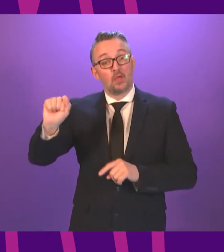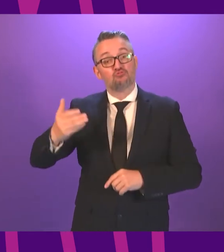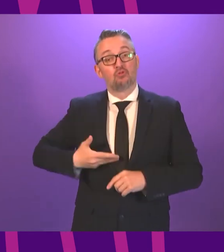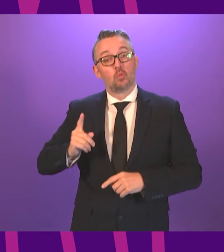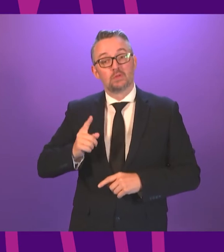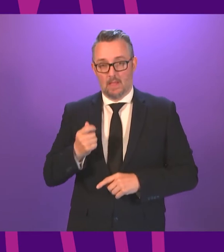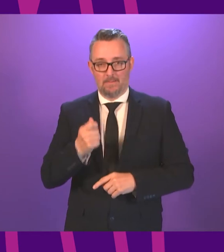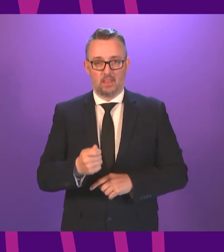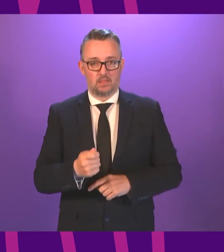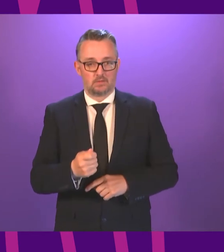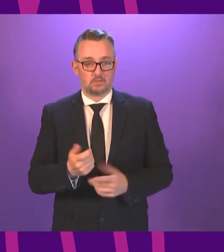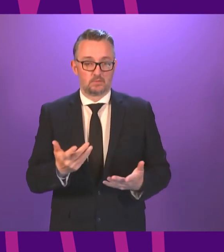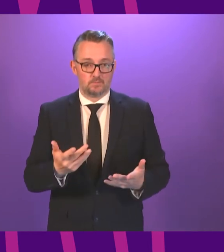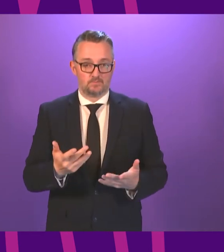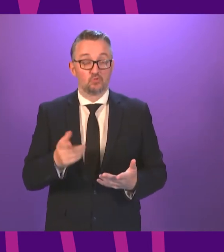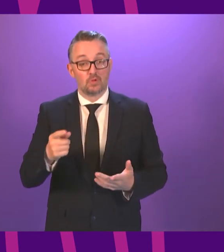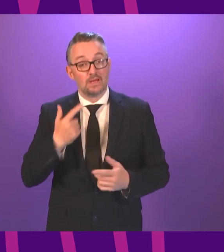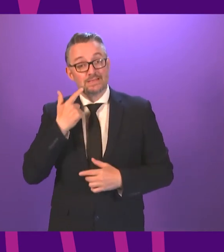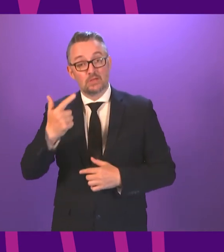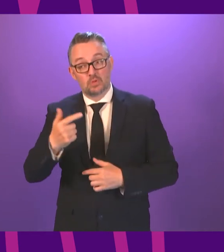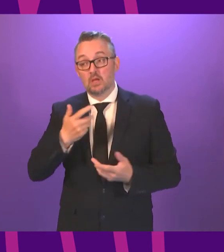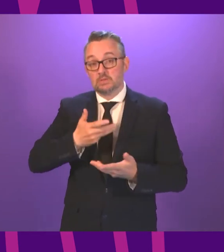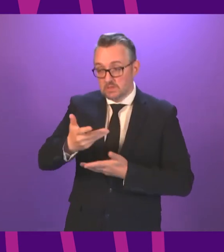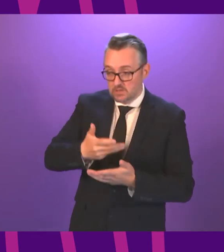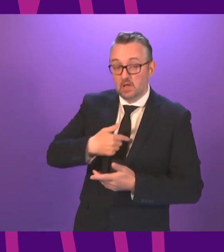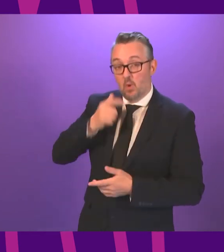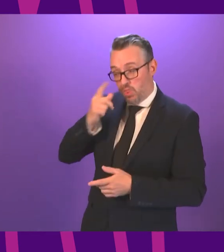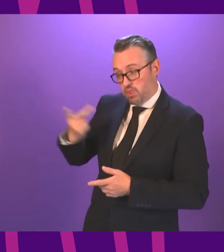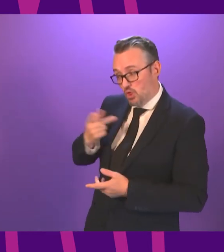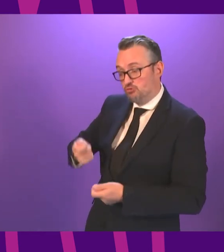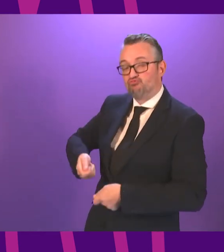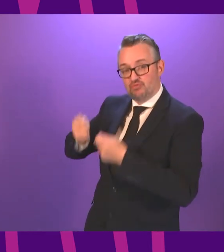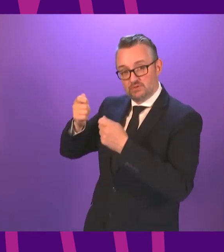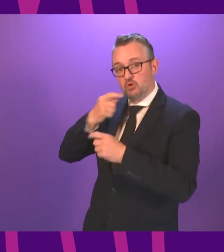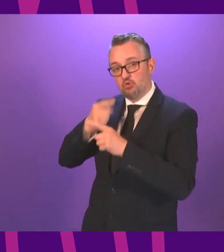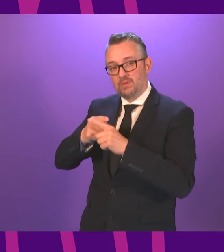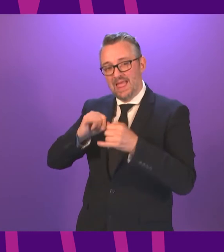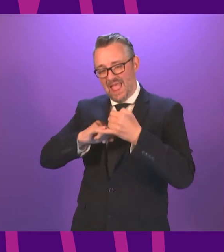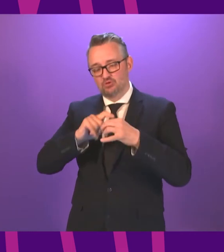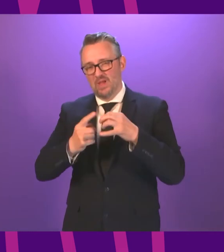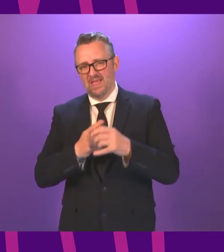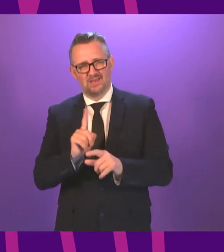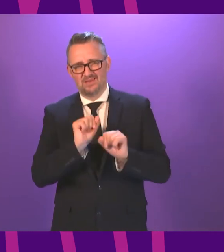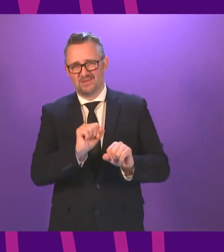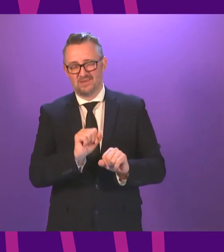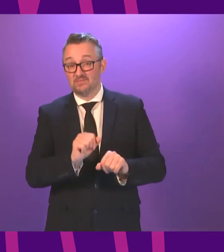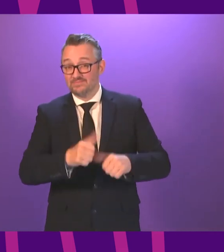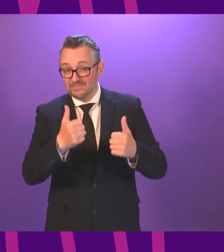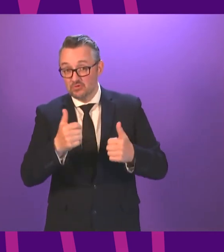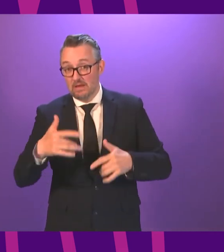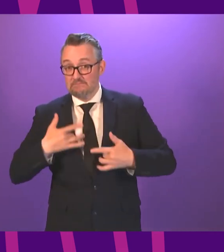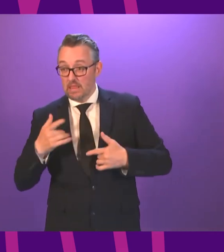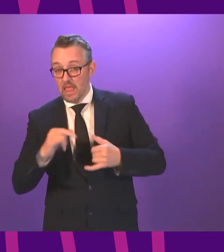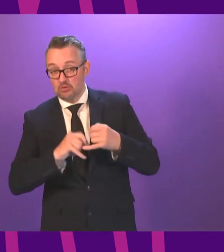and to put it in place. But as part of those discussions next week, I will be raising with the Cabinet Secretary the status of the SQA and whether she thinks that their